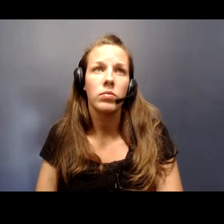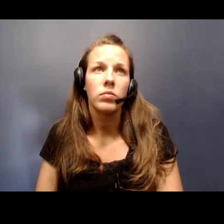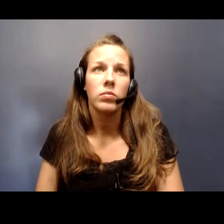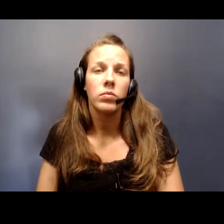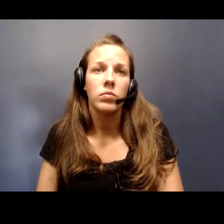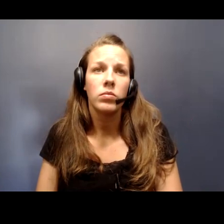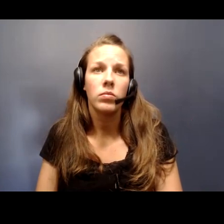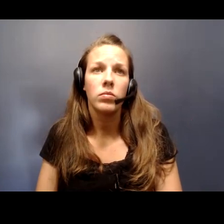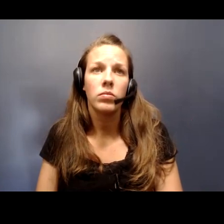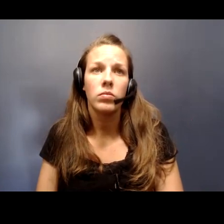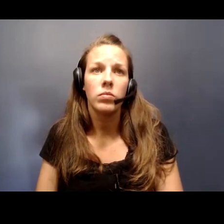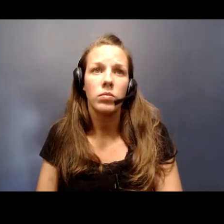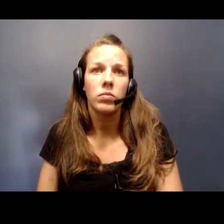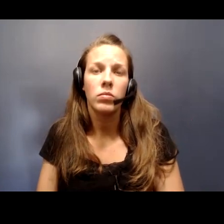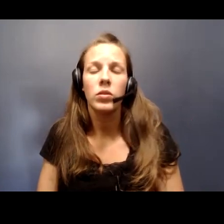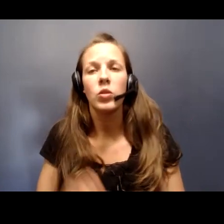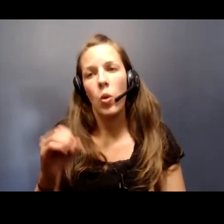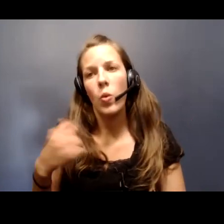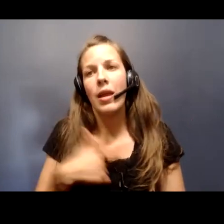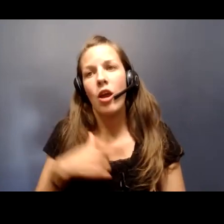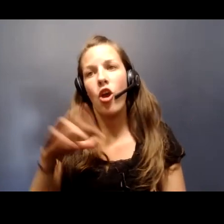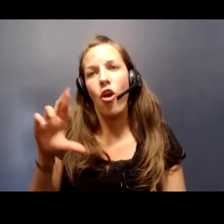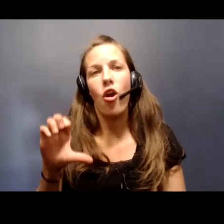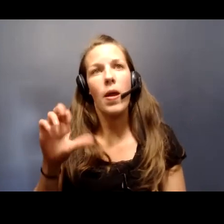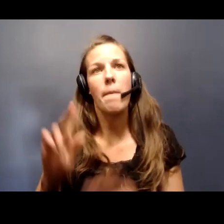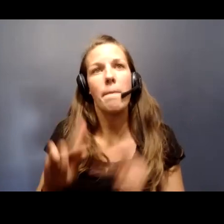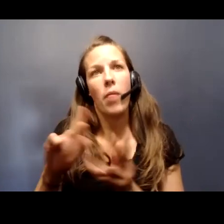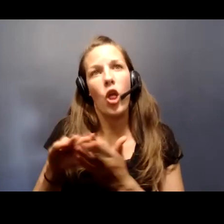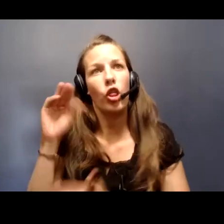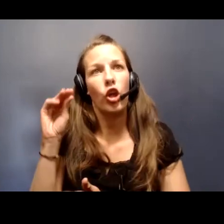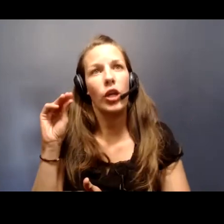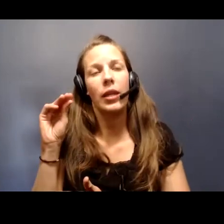So we are people are learning